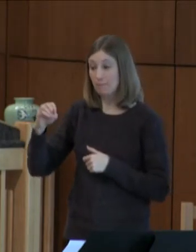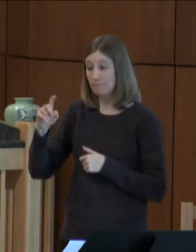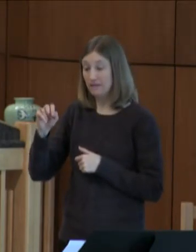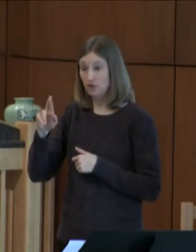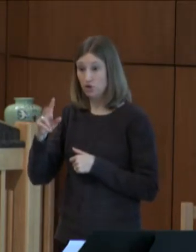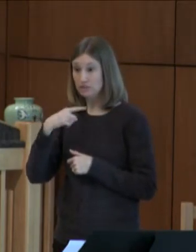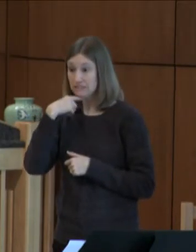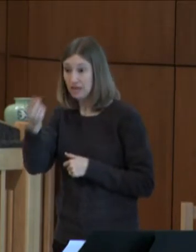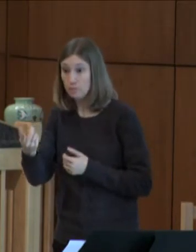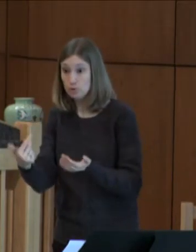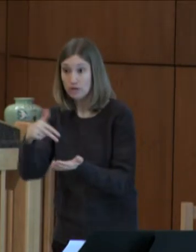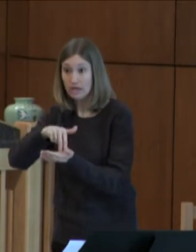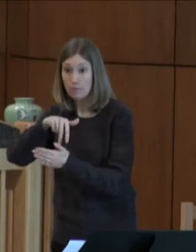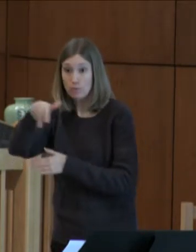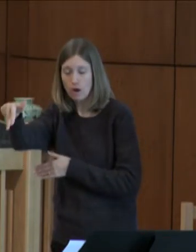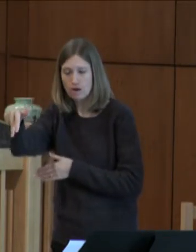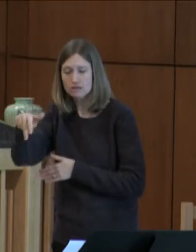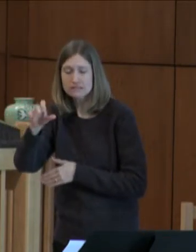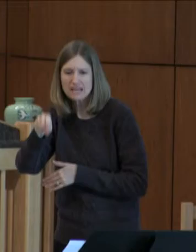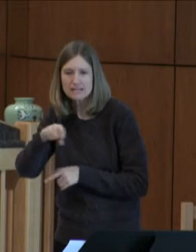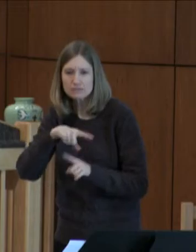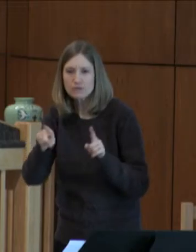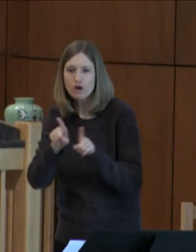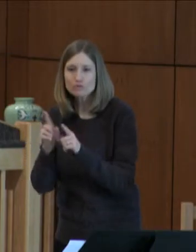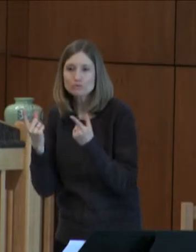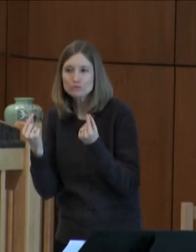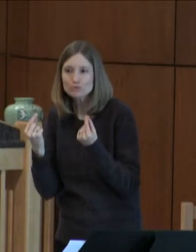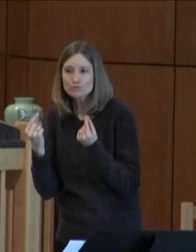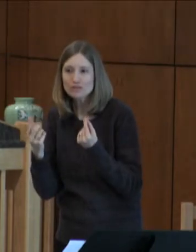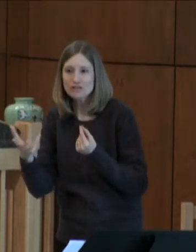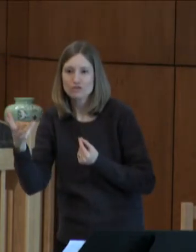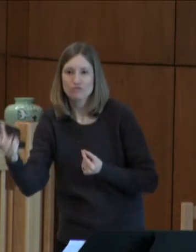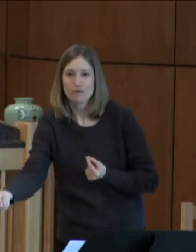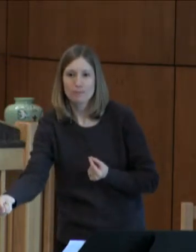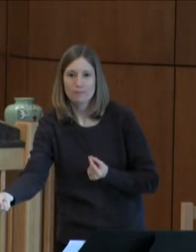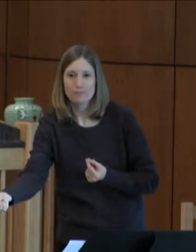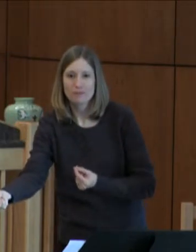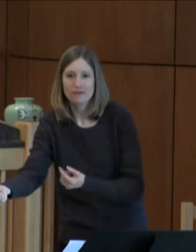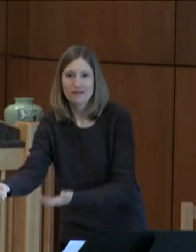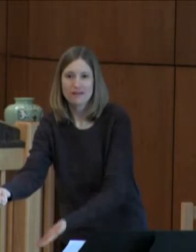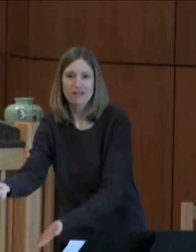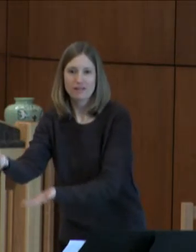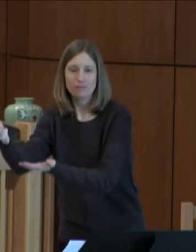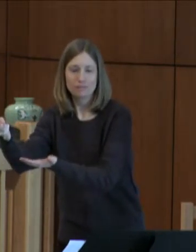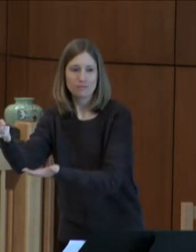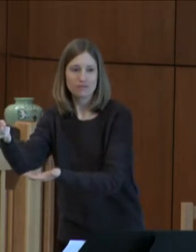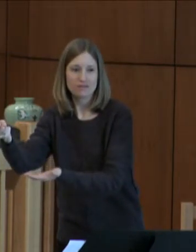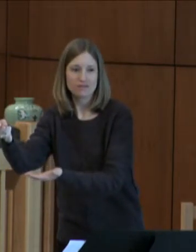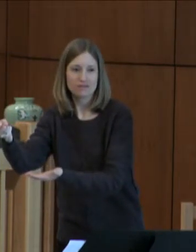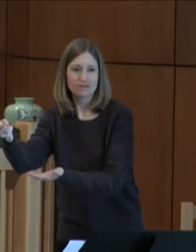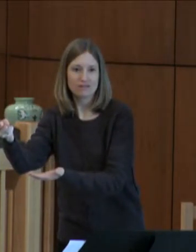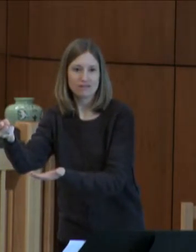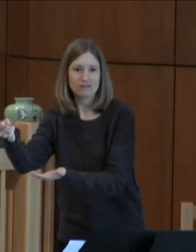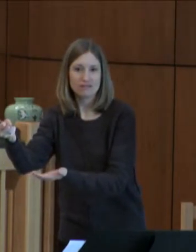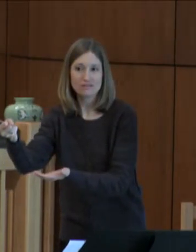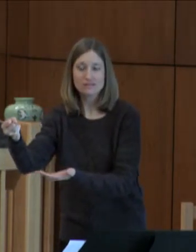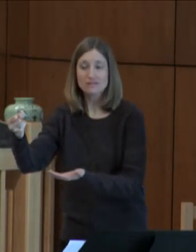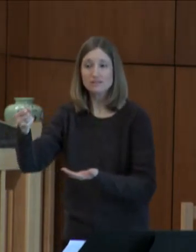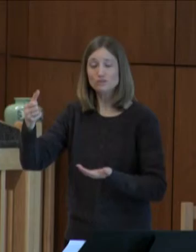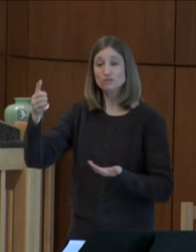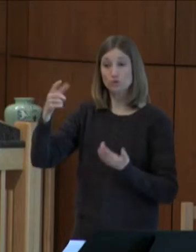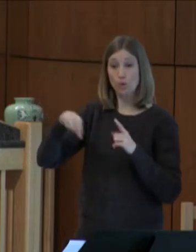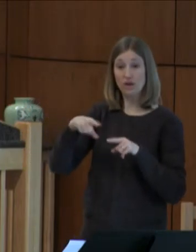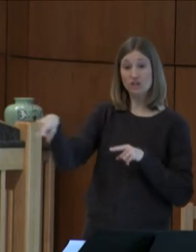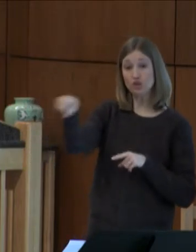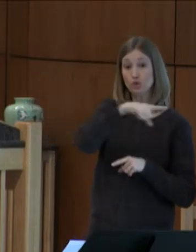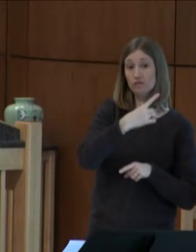He reached out a hand. God reaches out a hand to us as well in our times of